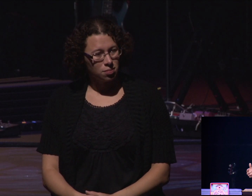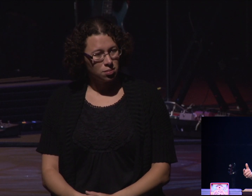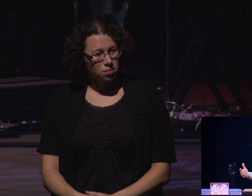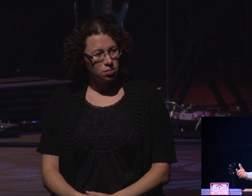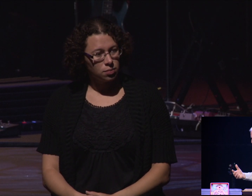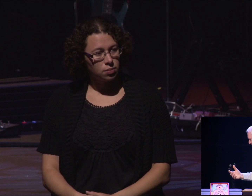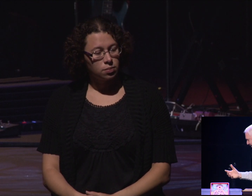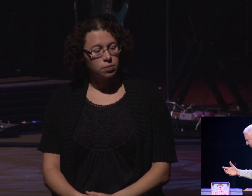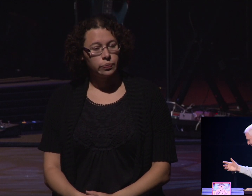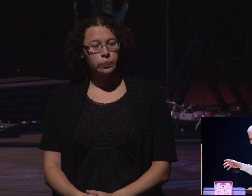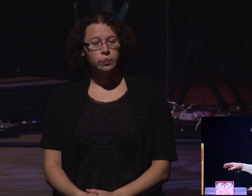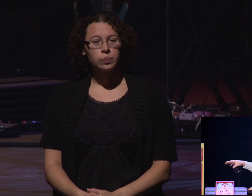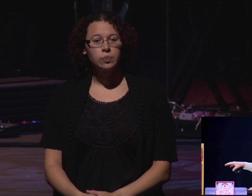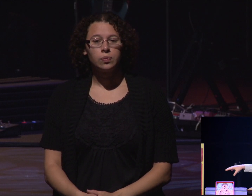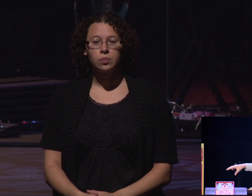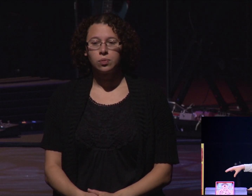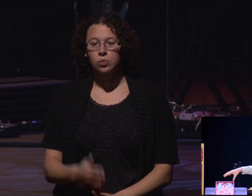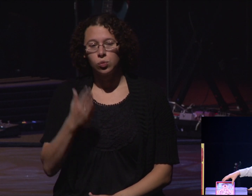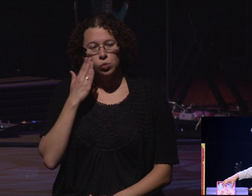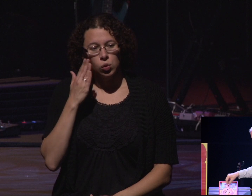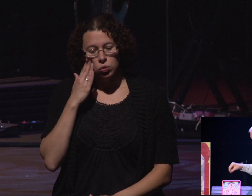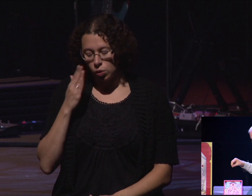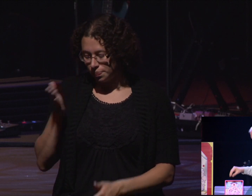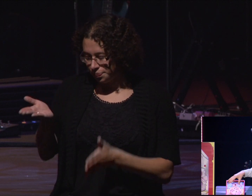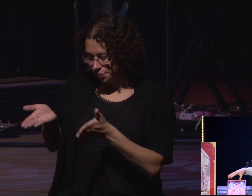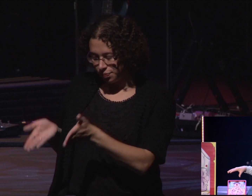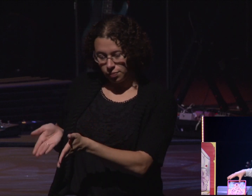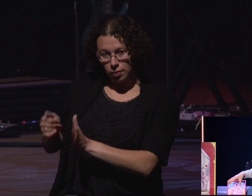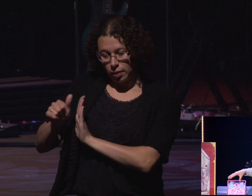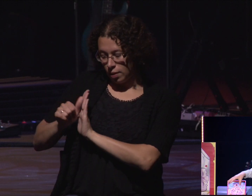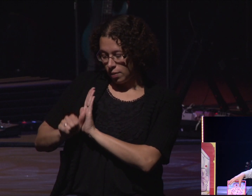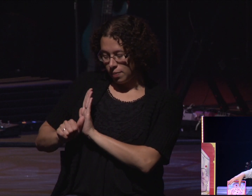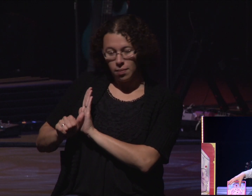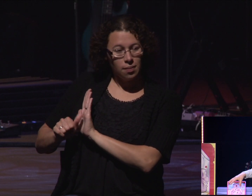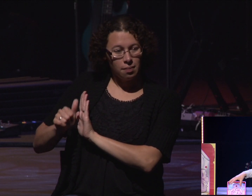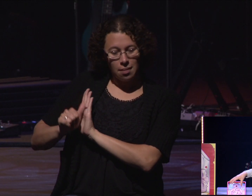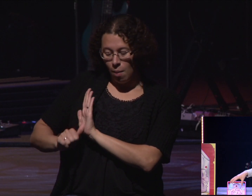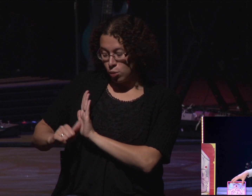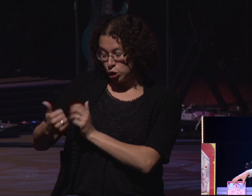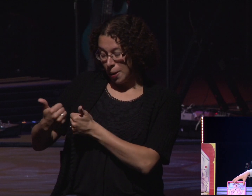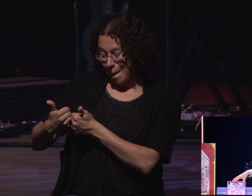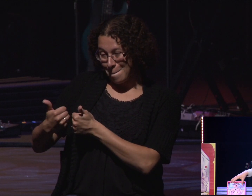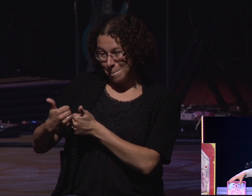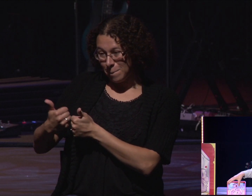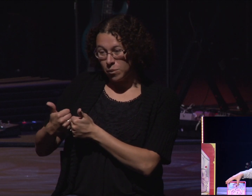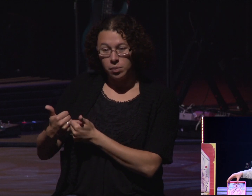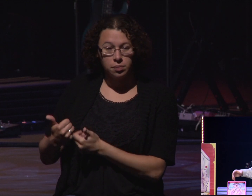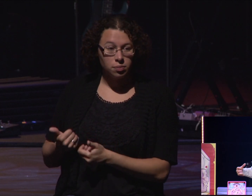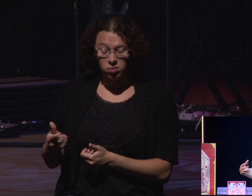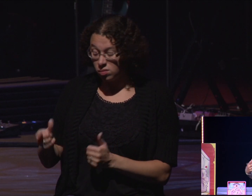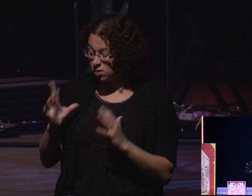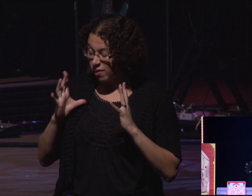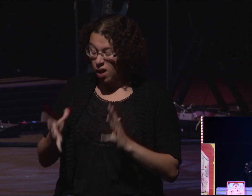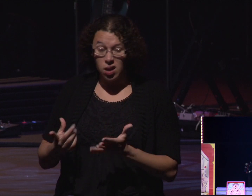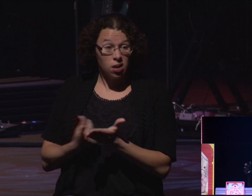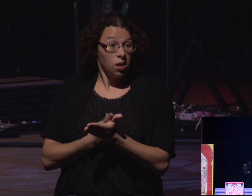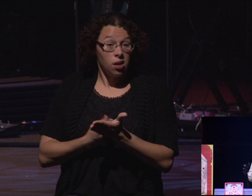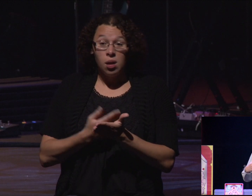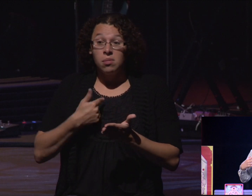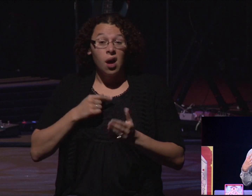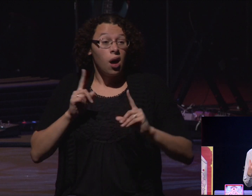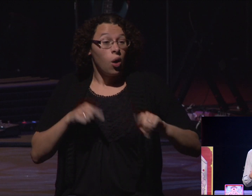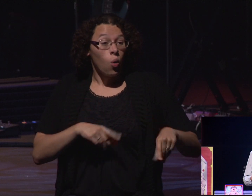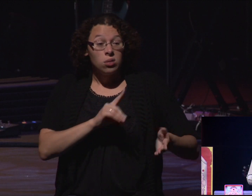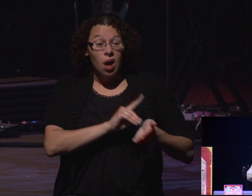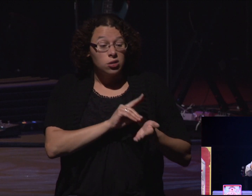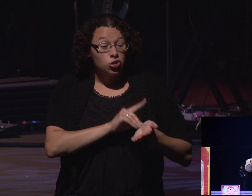You know, Cavity Cam, or Sam over here, they take out all these problems. He's supposed to be just fine. And sometimes I go to the doctor and he can fix some ailments in my life.